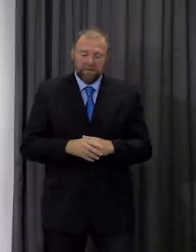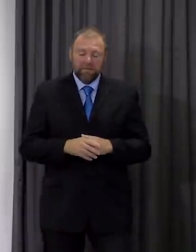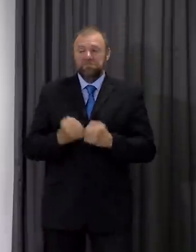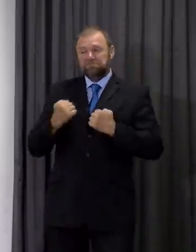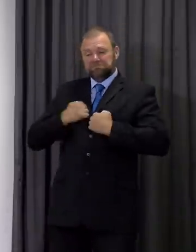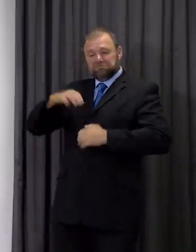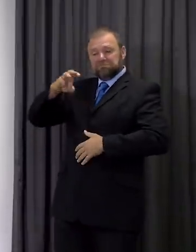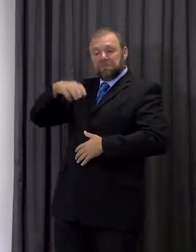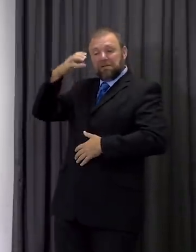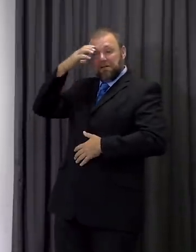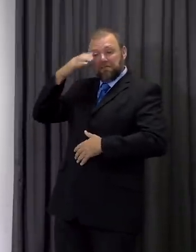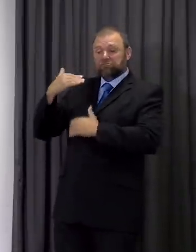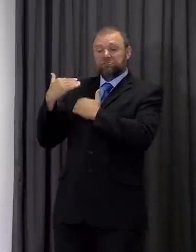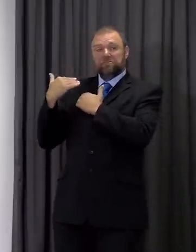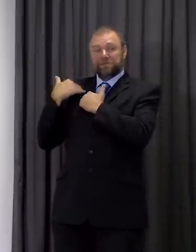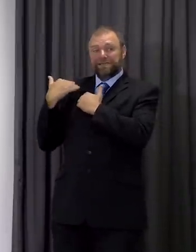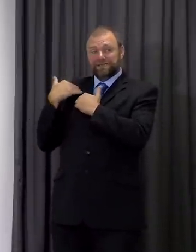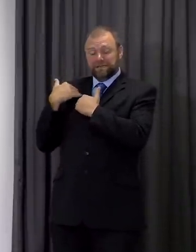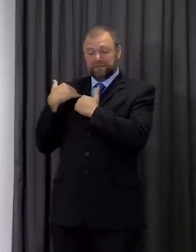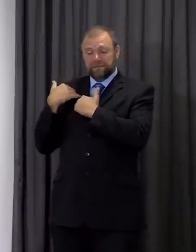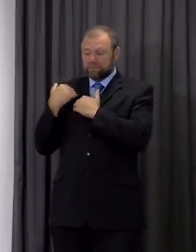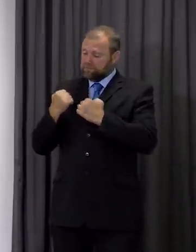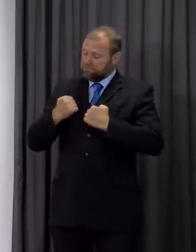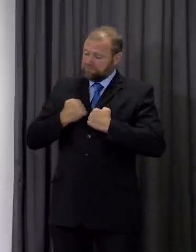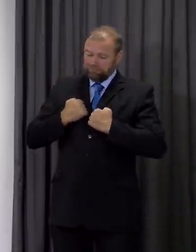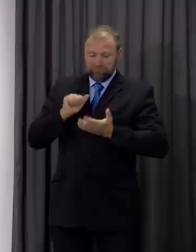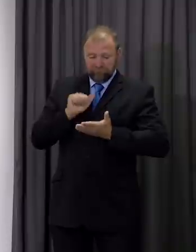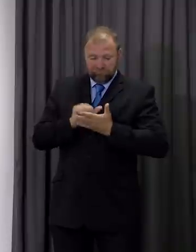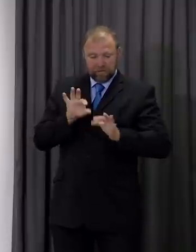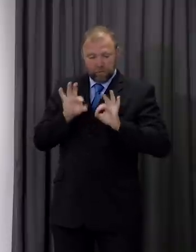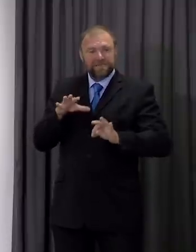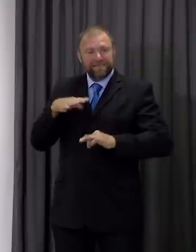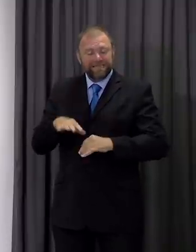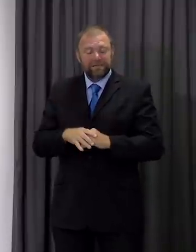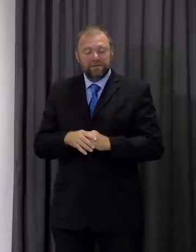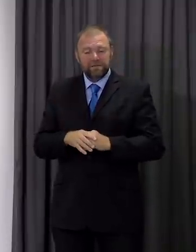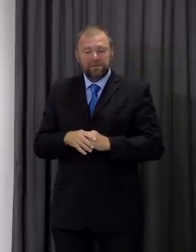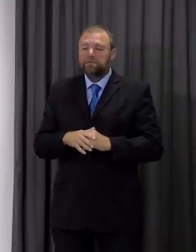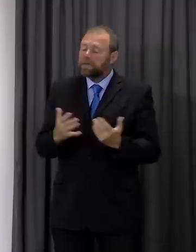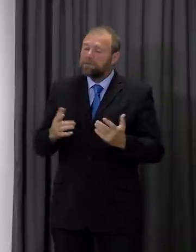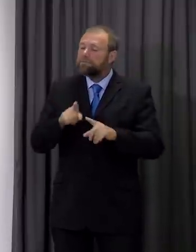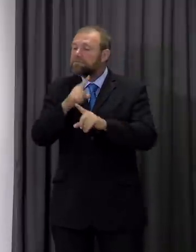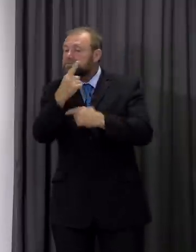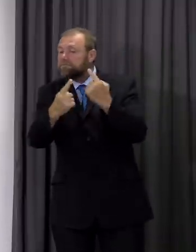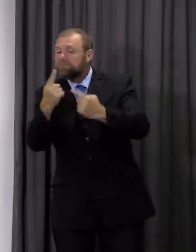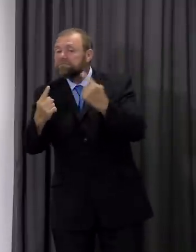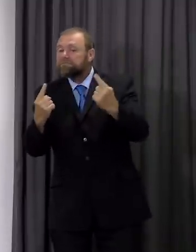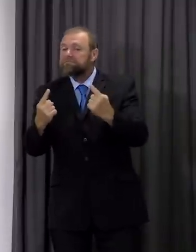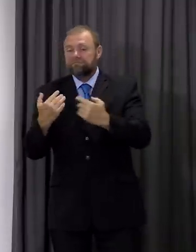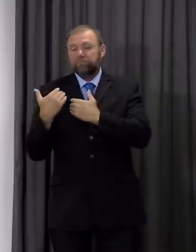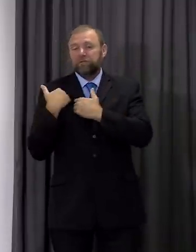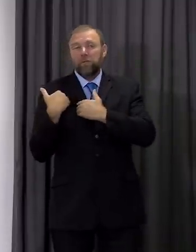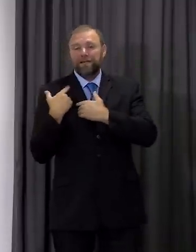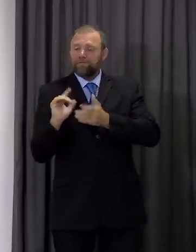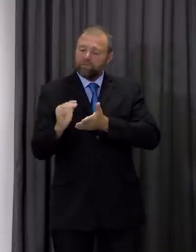our health services to make the right choices to protect people but equally we all have individual responsibilities to protect the people around